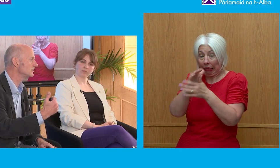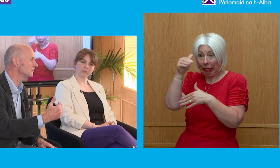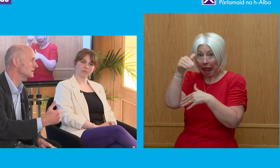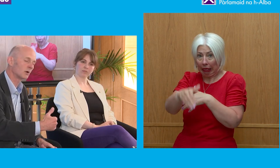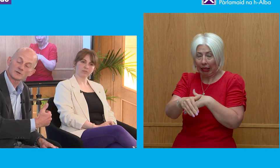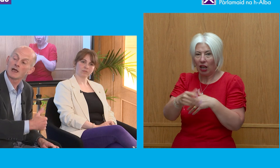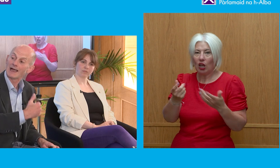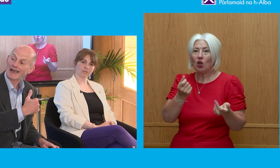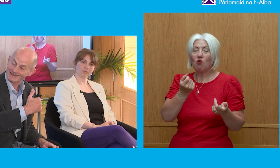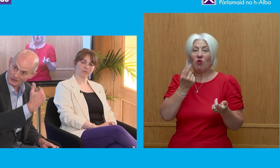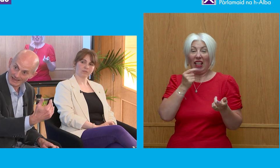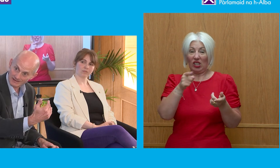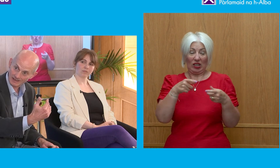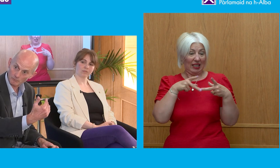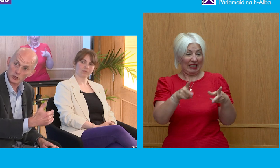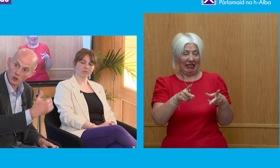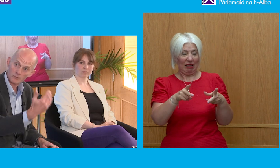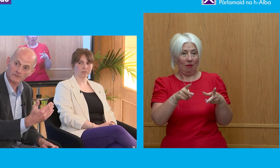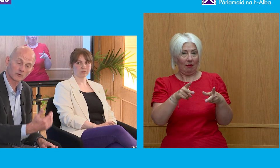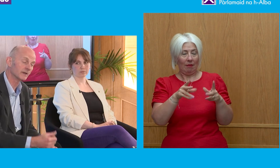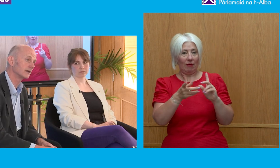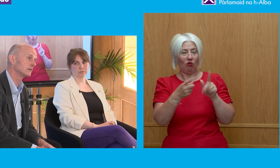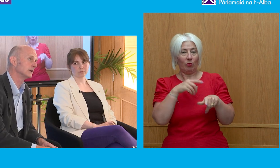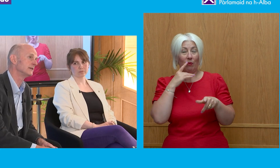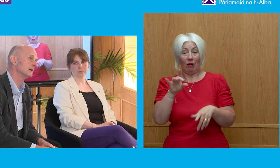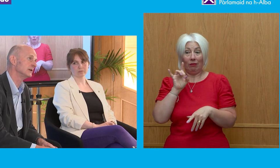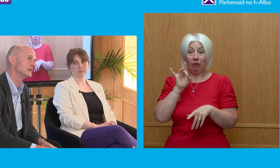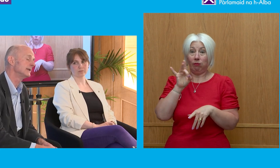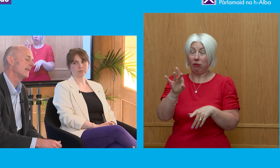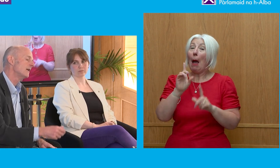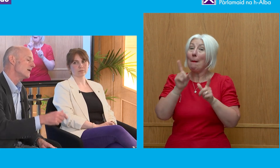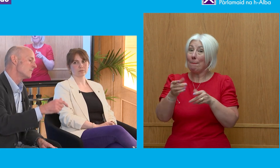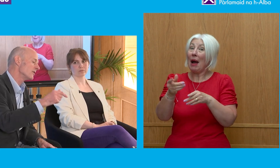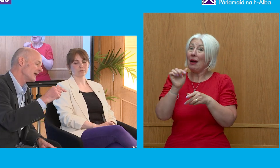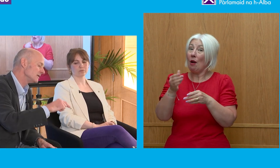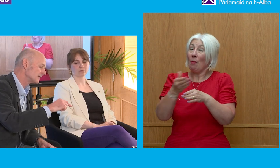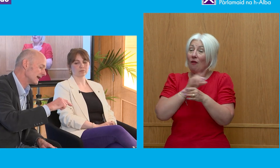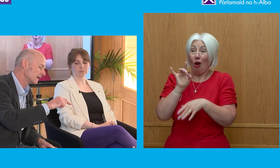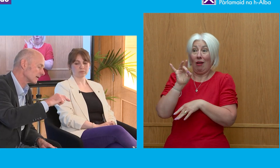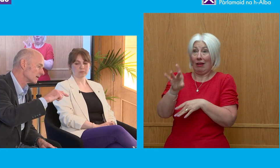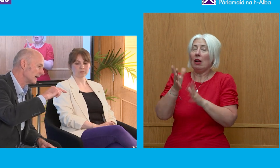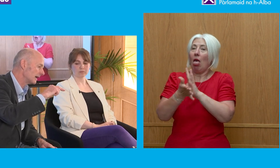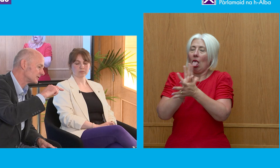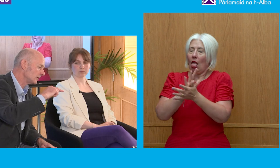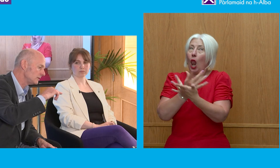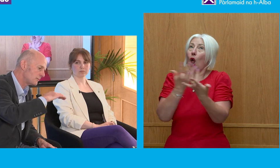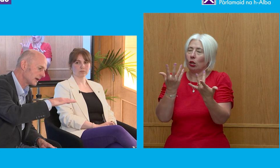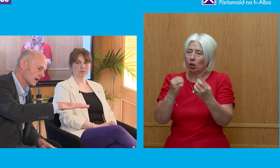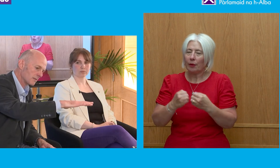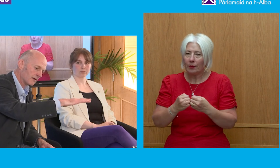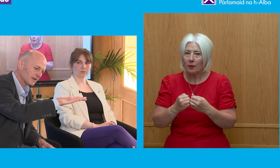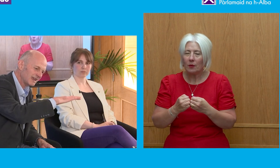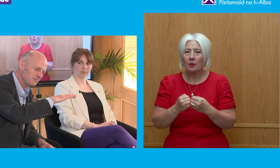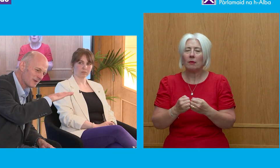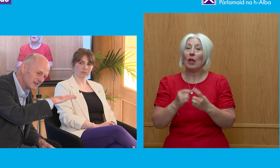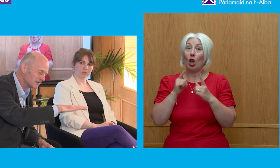the system did respond and dejected him, but not before he'd done a whole load of damage. But then you think, so you pick